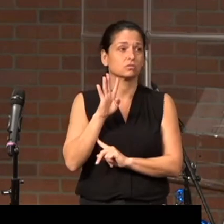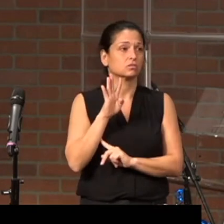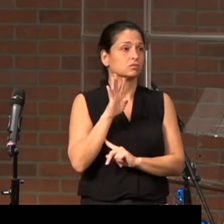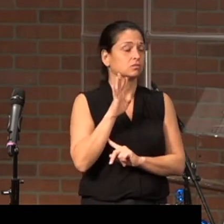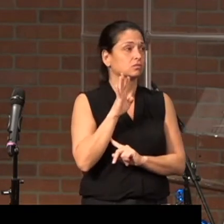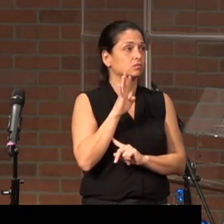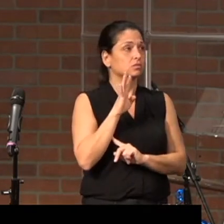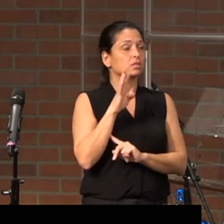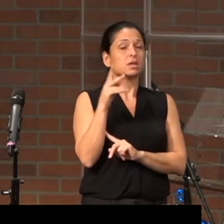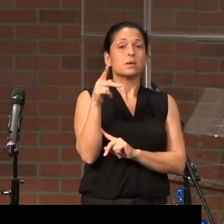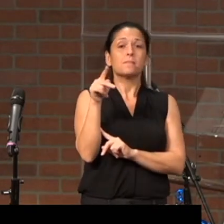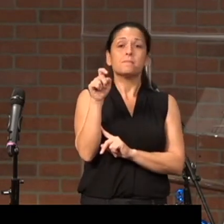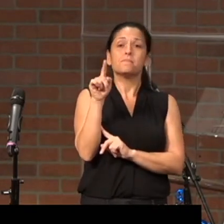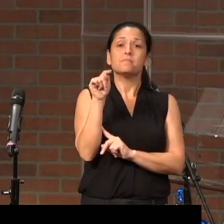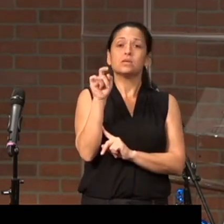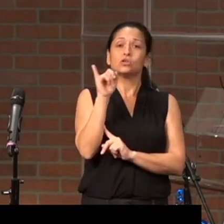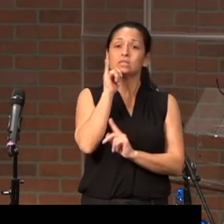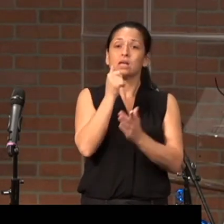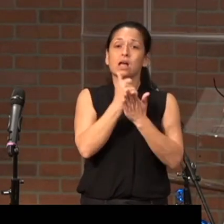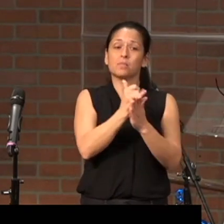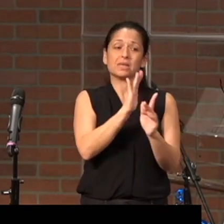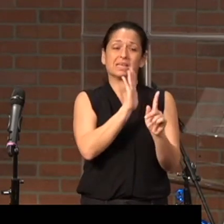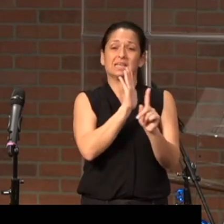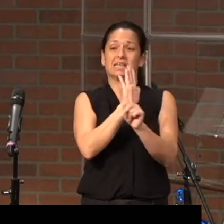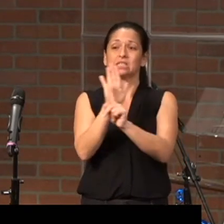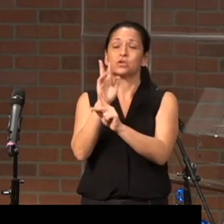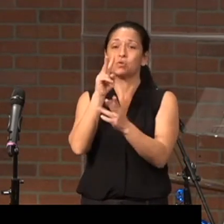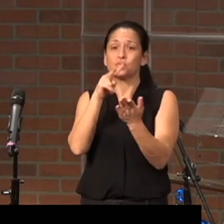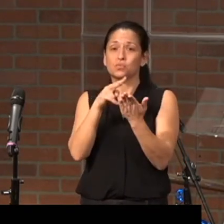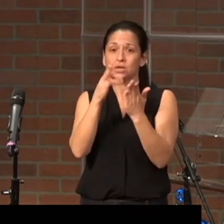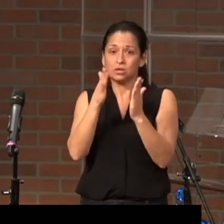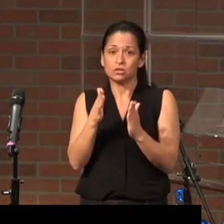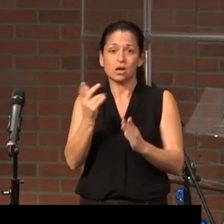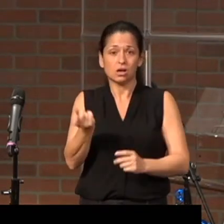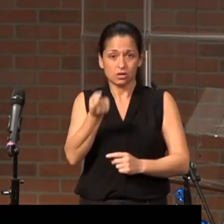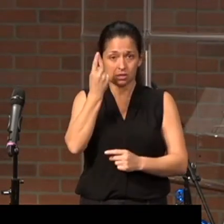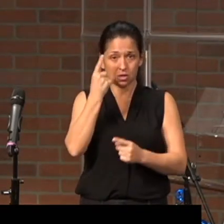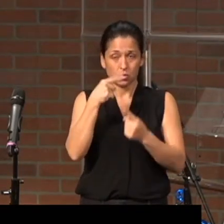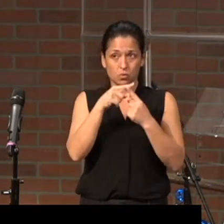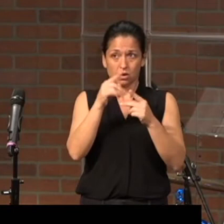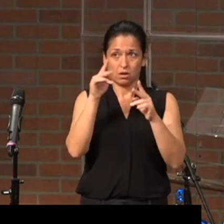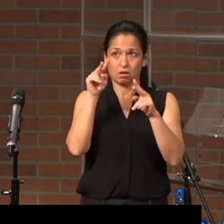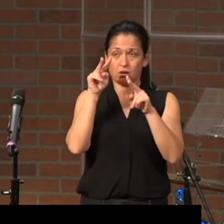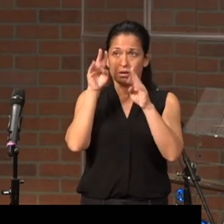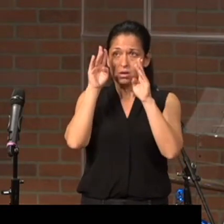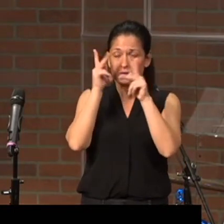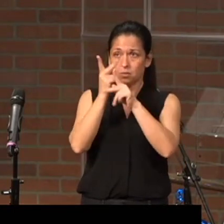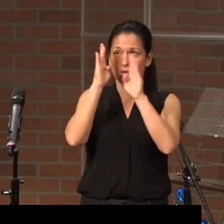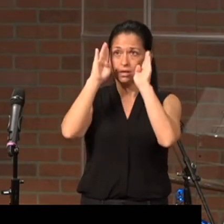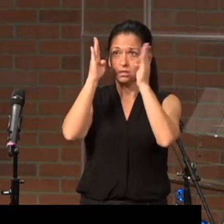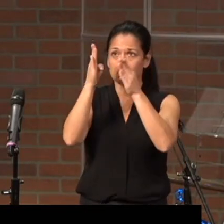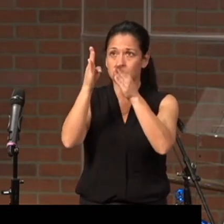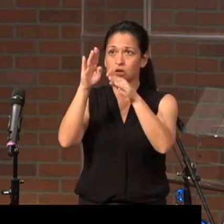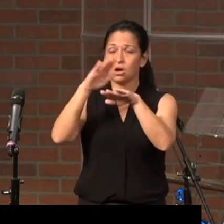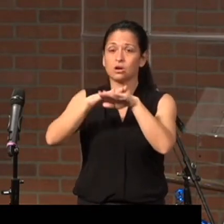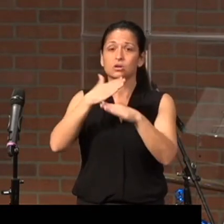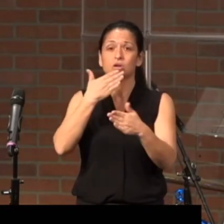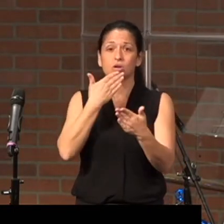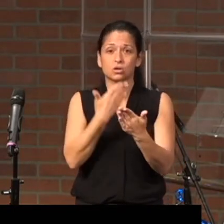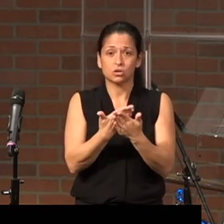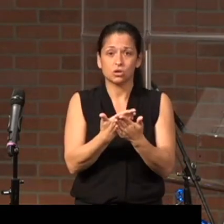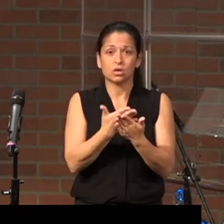Peter is helping his readers understand that when they fix their attention on the good